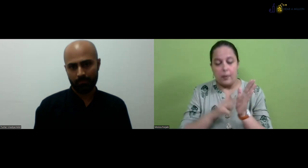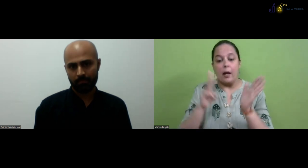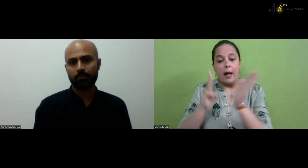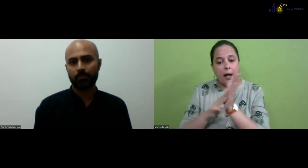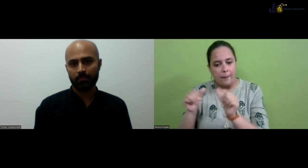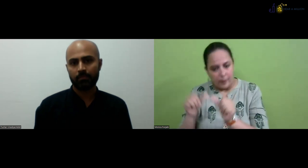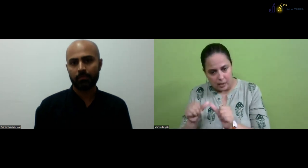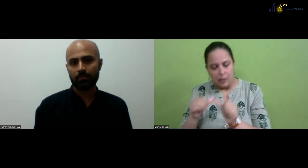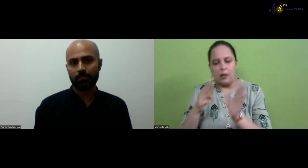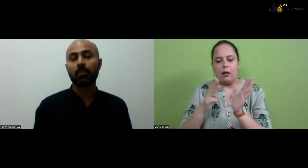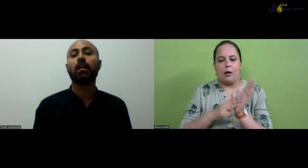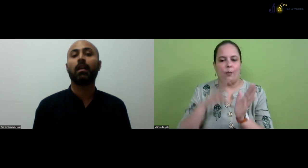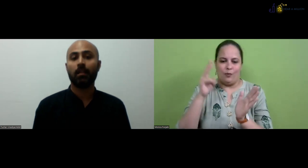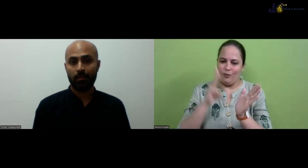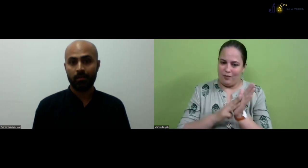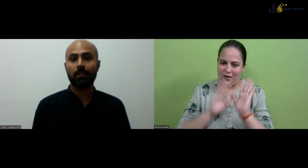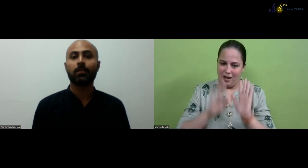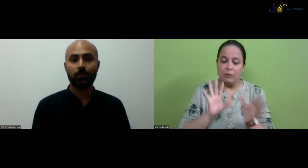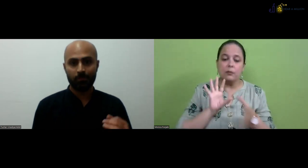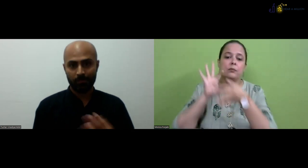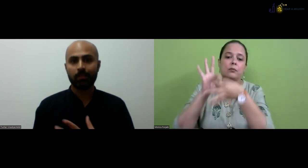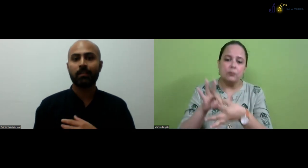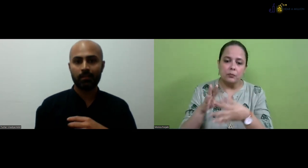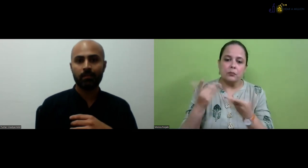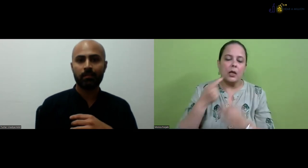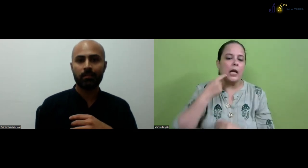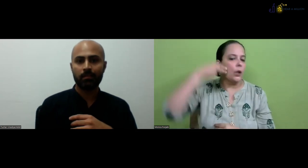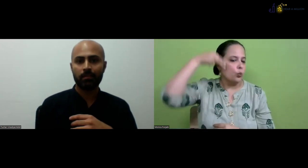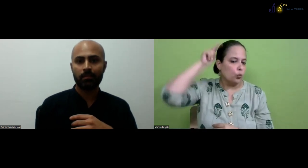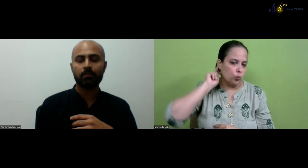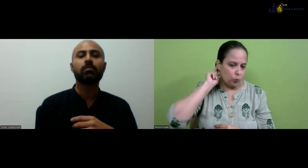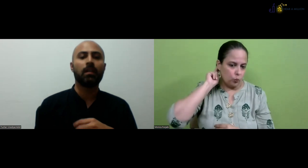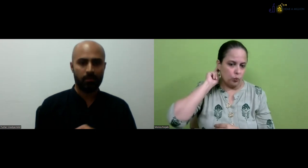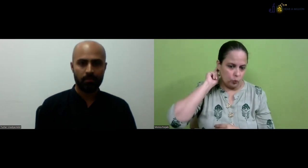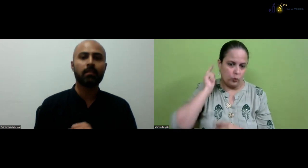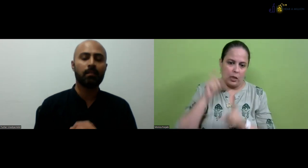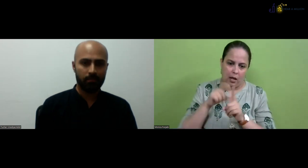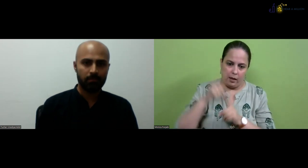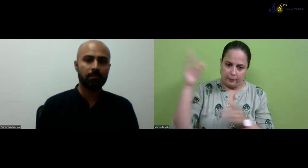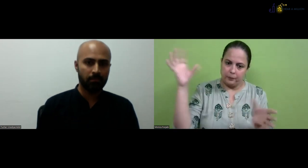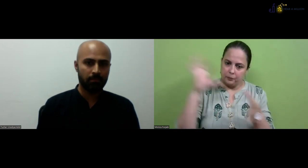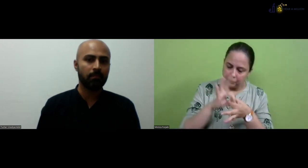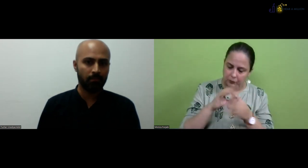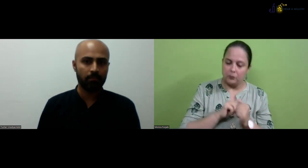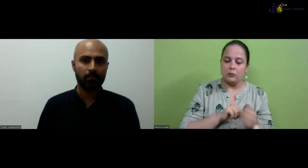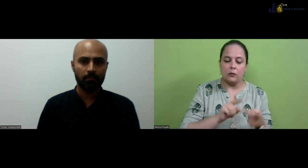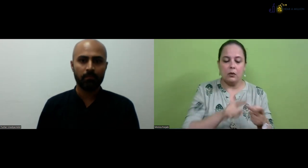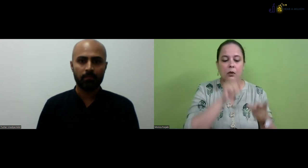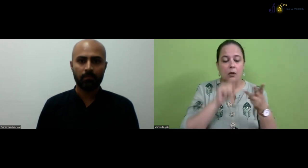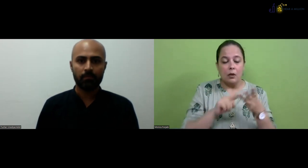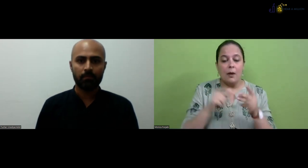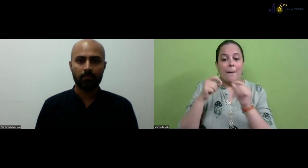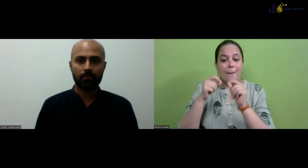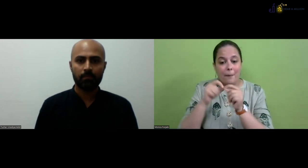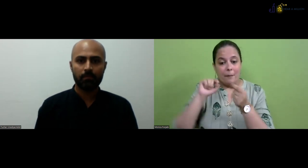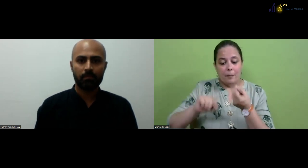with the many people also. We have BA, BCom, MBA, MCom, SBELS. And that is affiliated with IGNU in